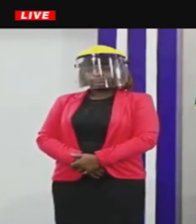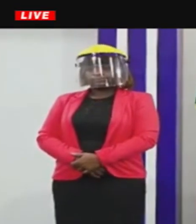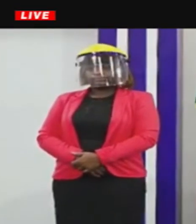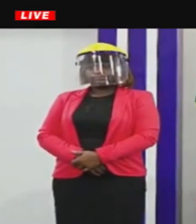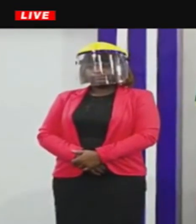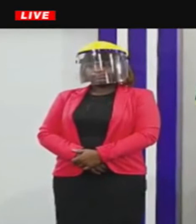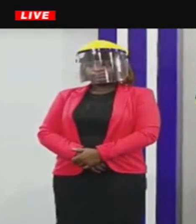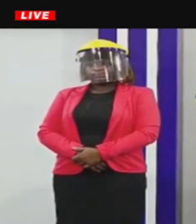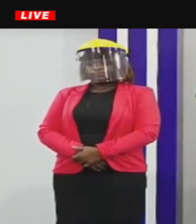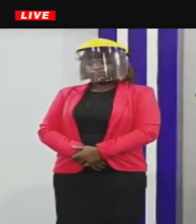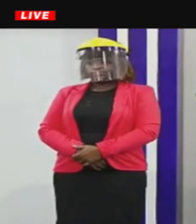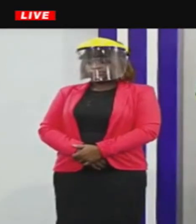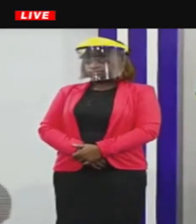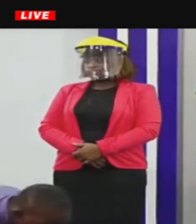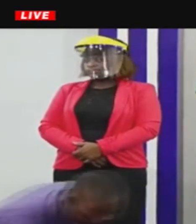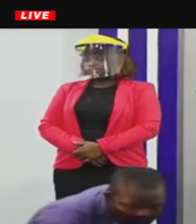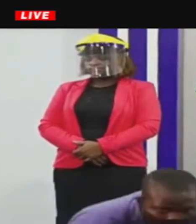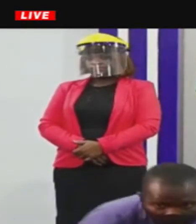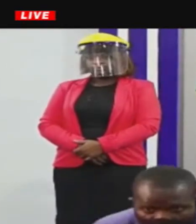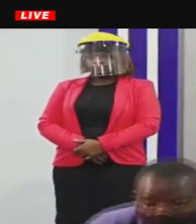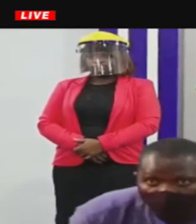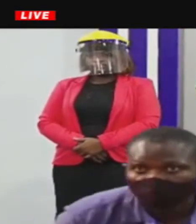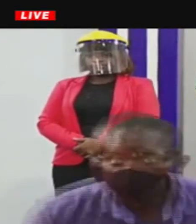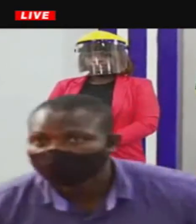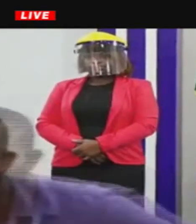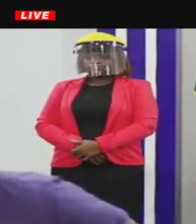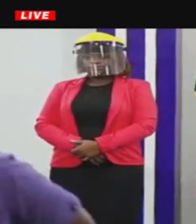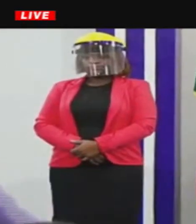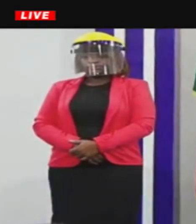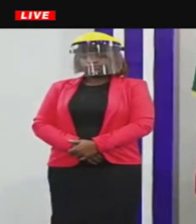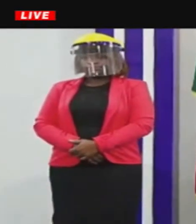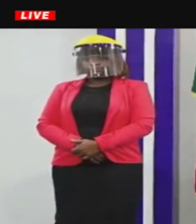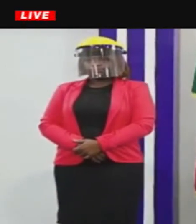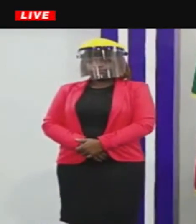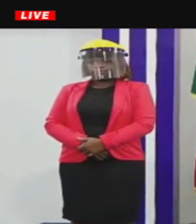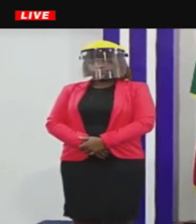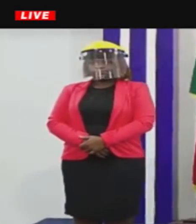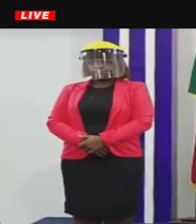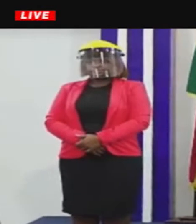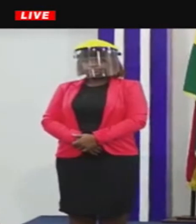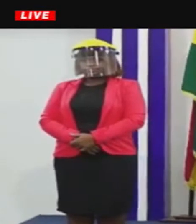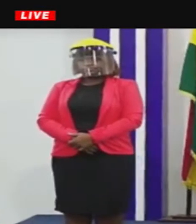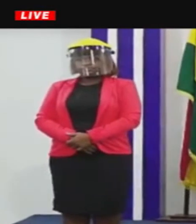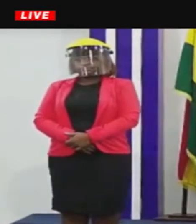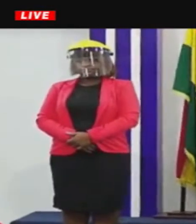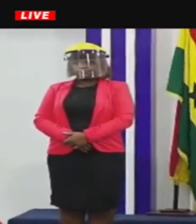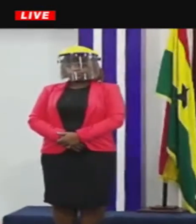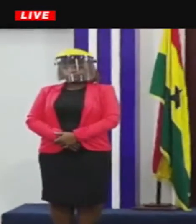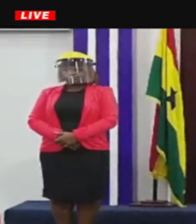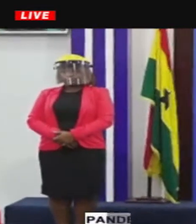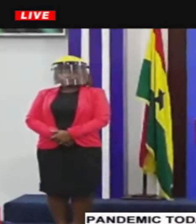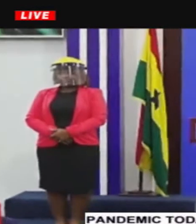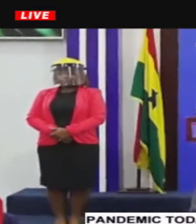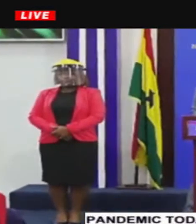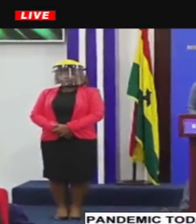to them before they started enforcement since they are now being engaged to give the perpulsive initiative invitation